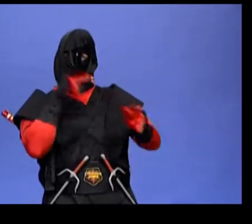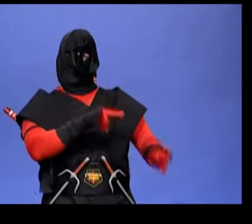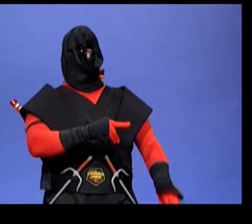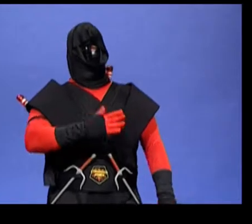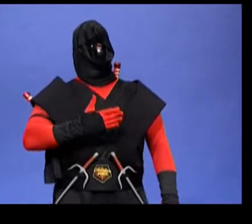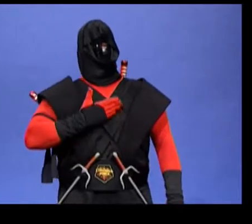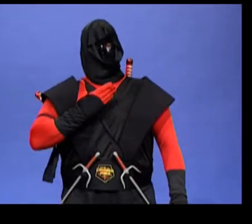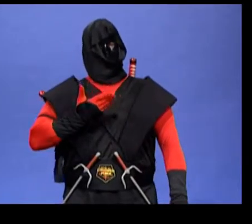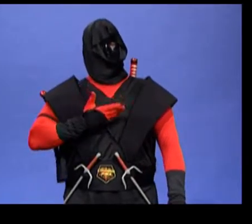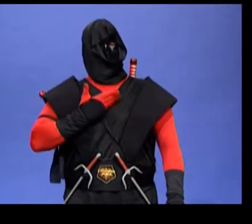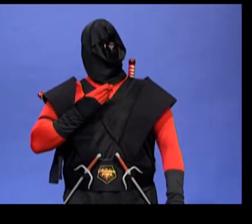happy.